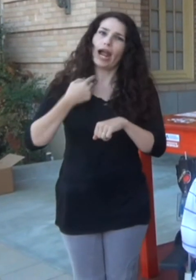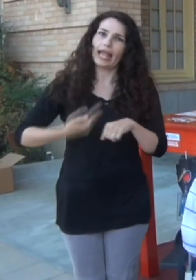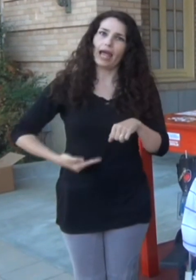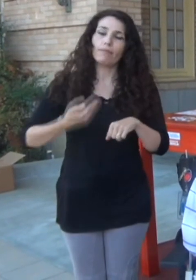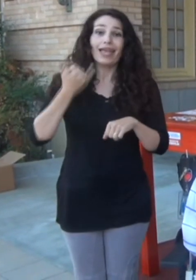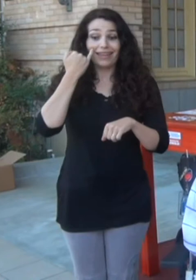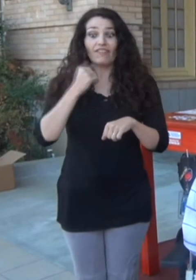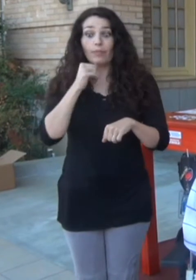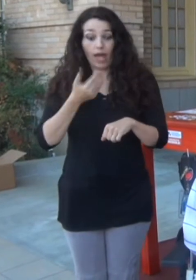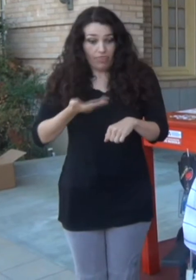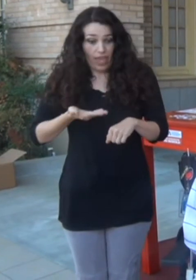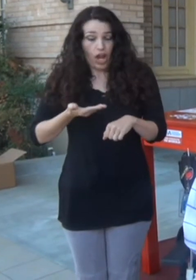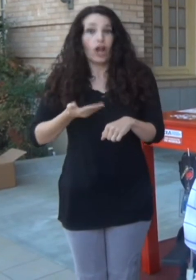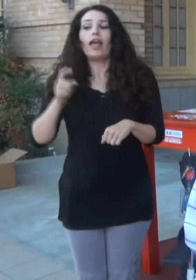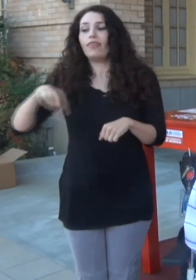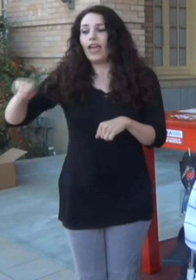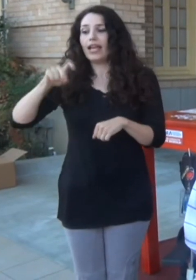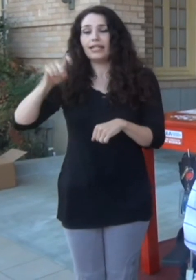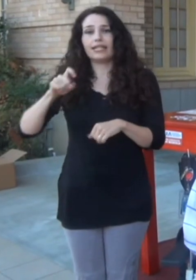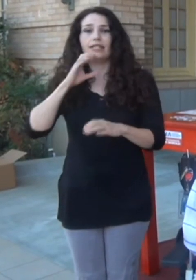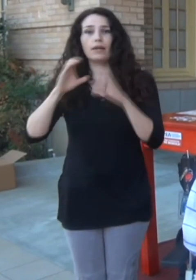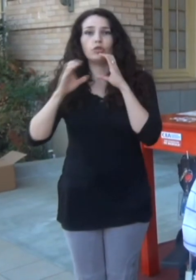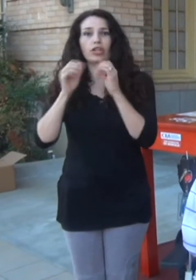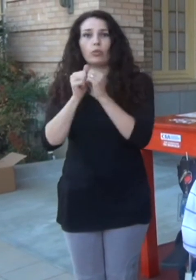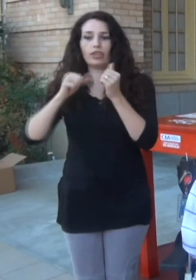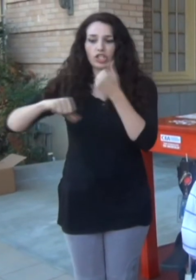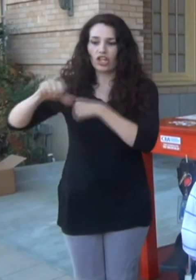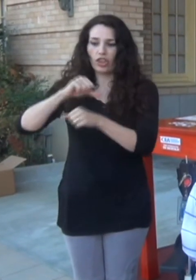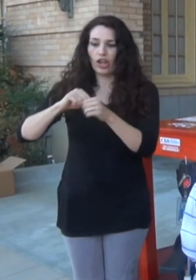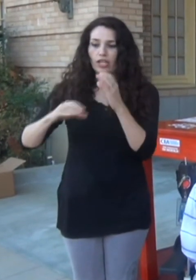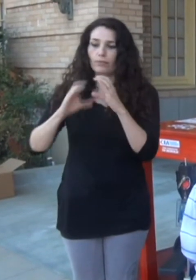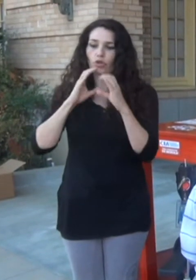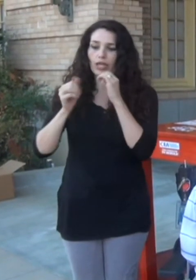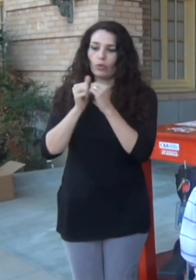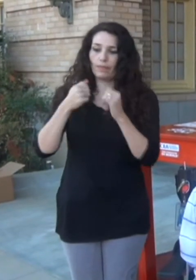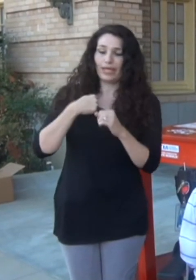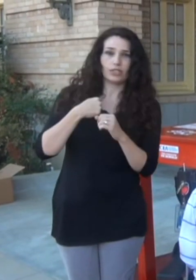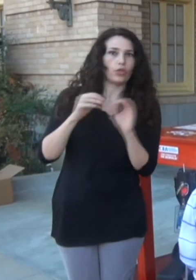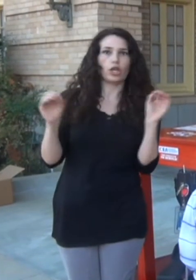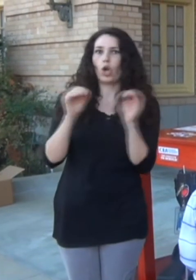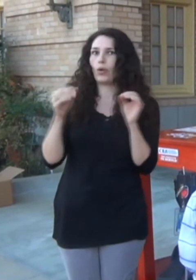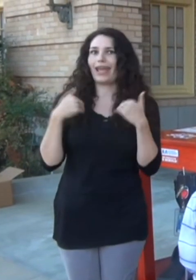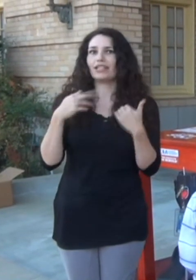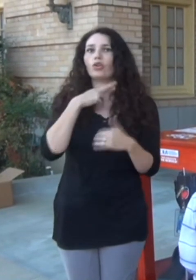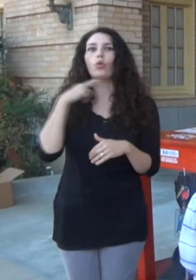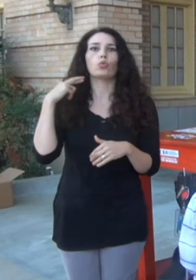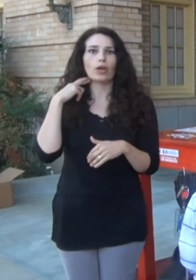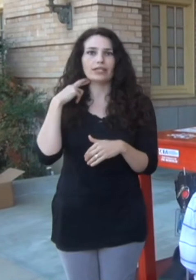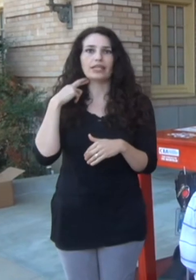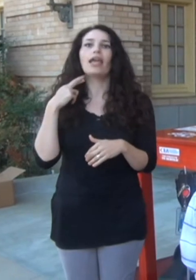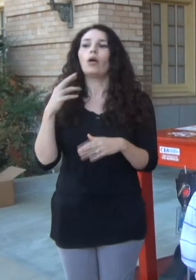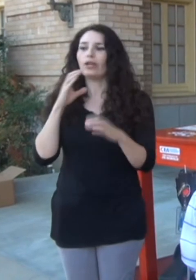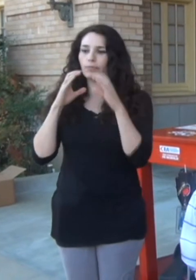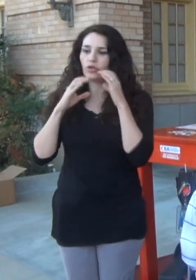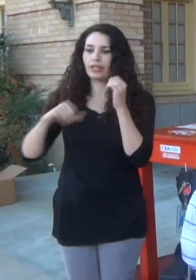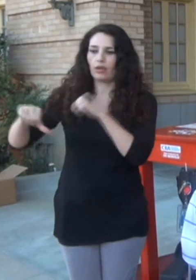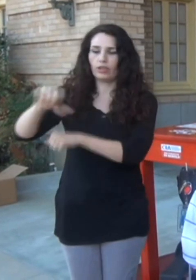communicate with each other and try to communicate with me so that no one's putting themselves at risk, but we're able to communicate with each other as best possible